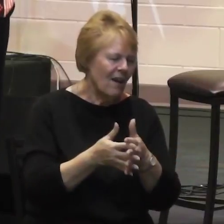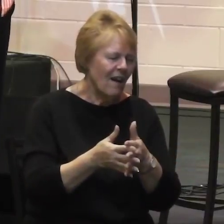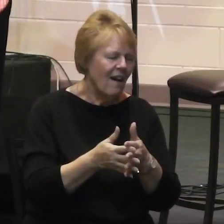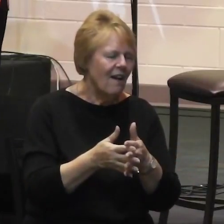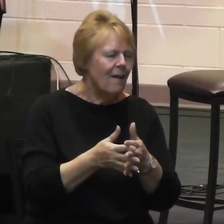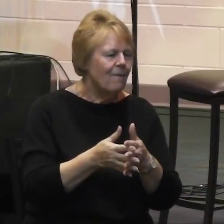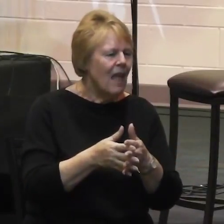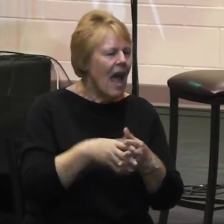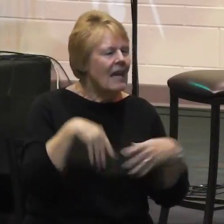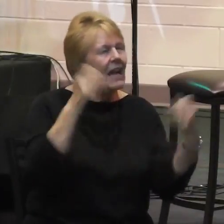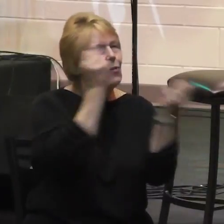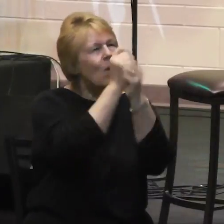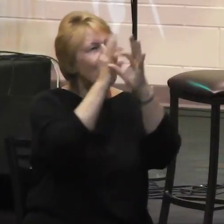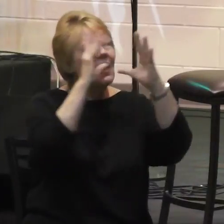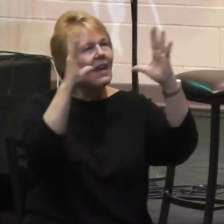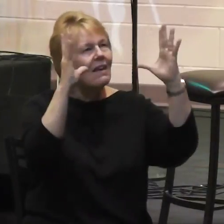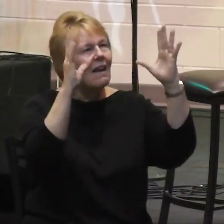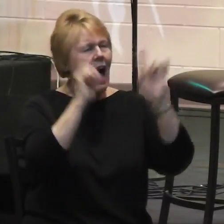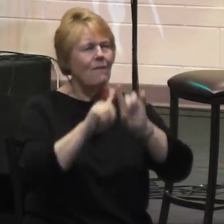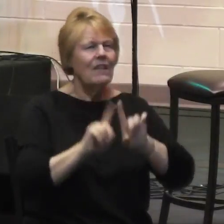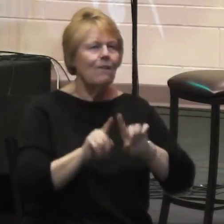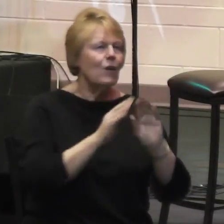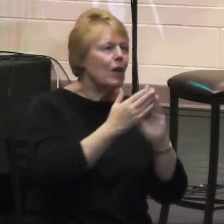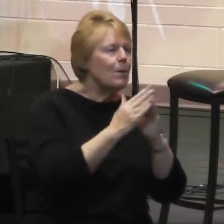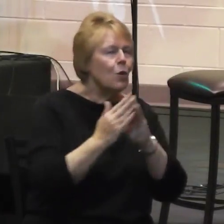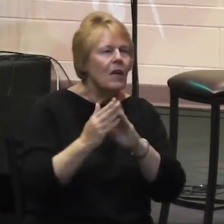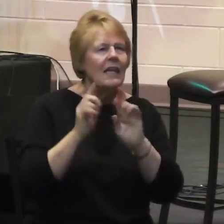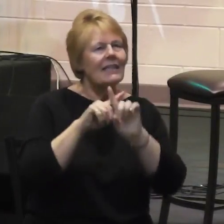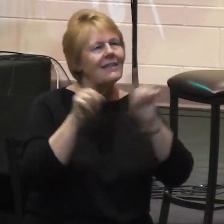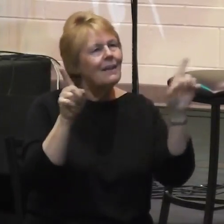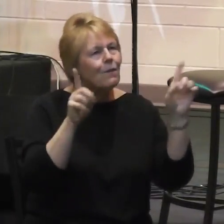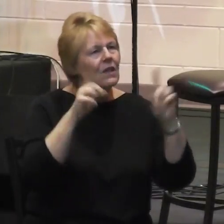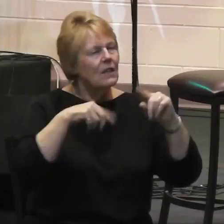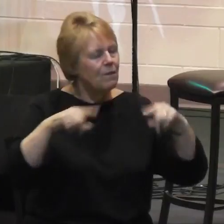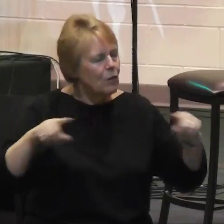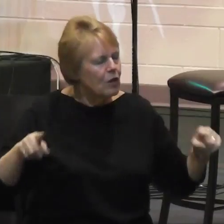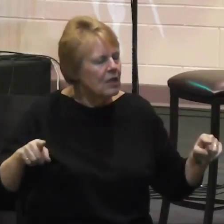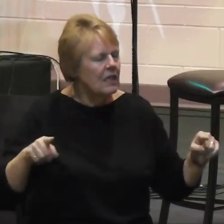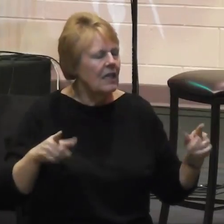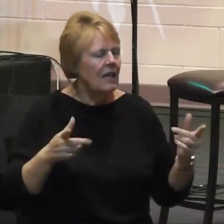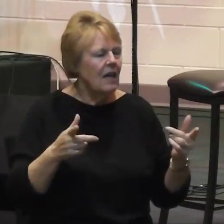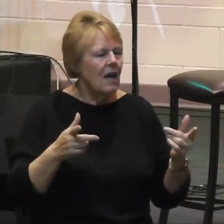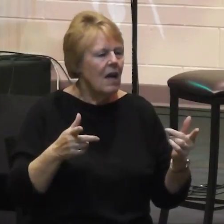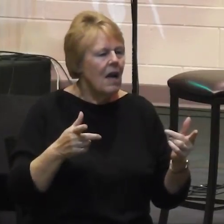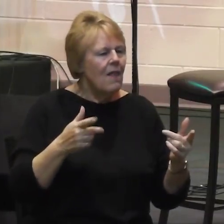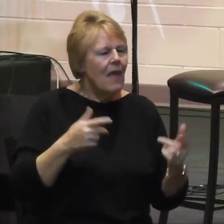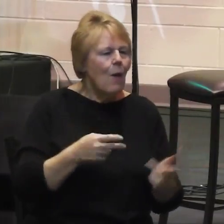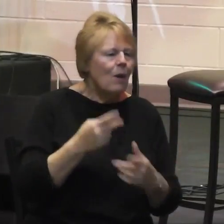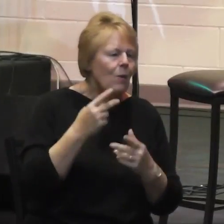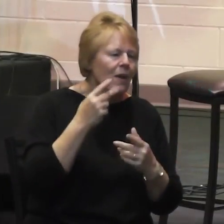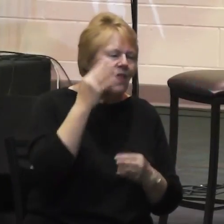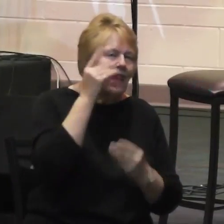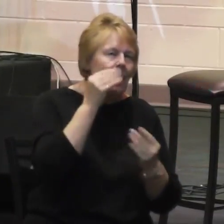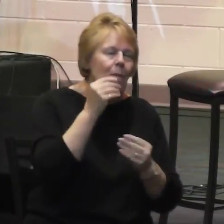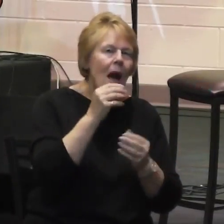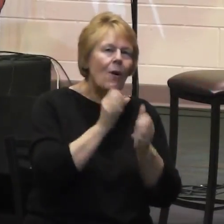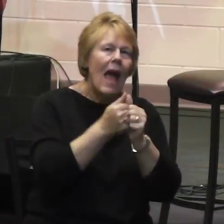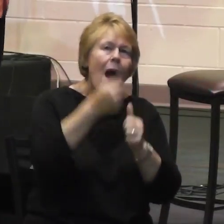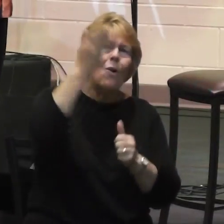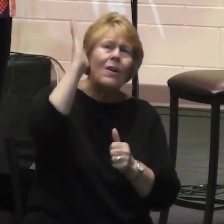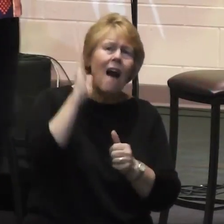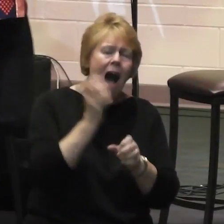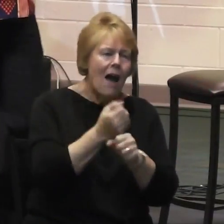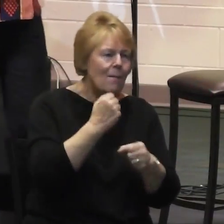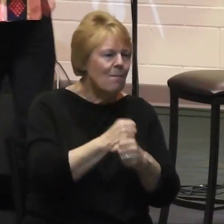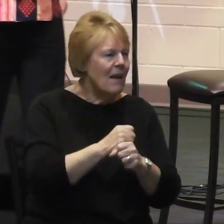communities and ethnicities that God created in this world, we would see how rich it makes our experience